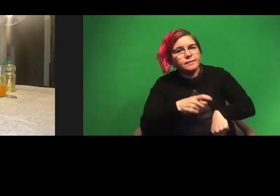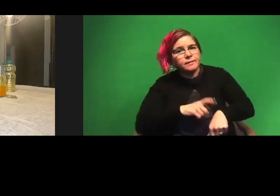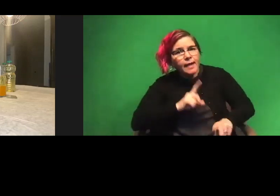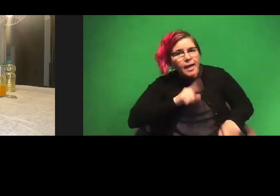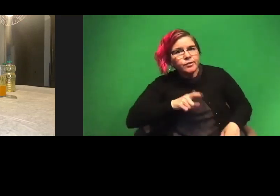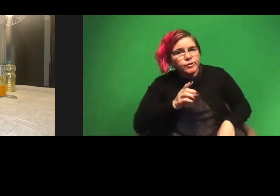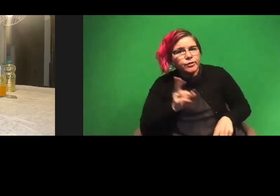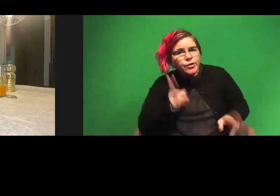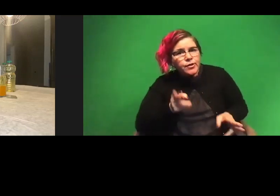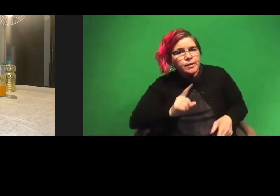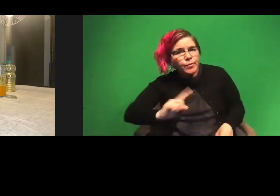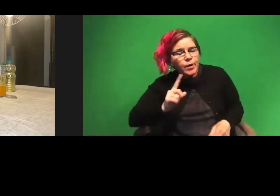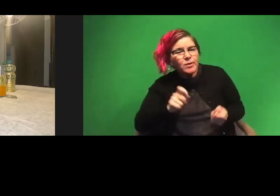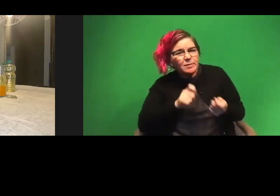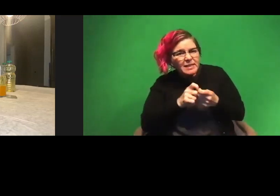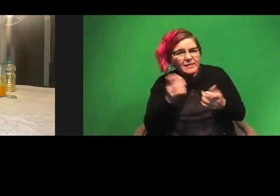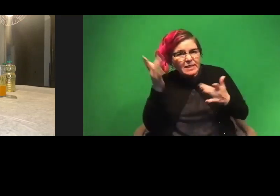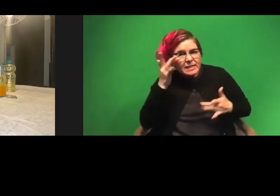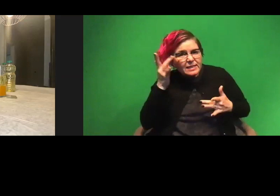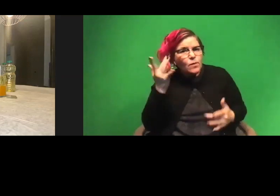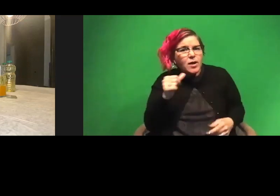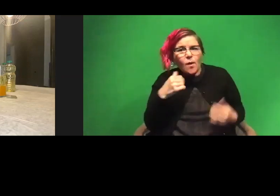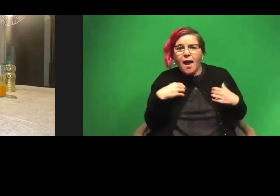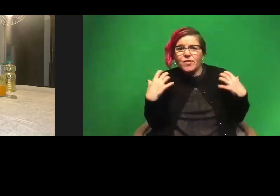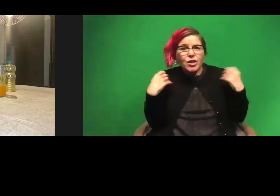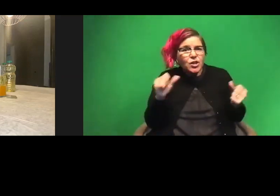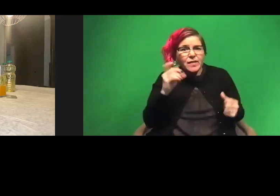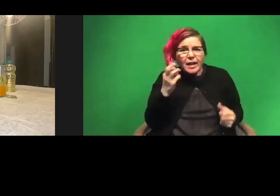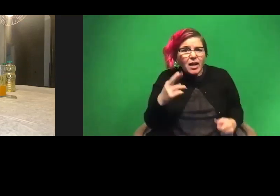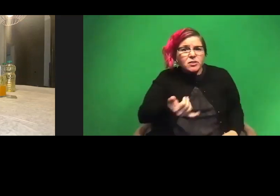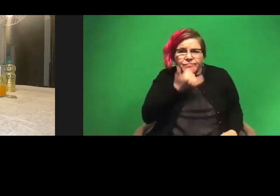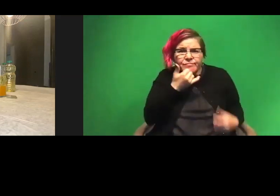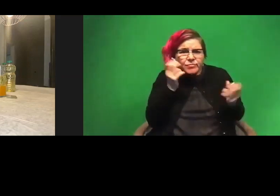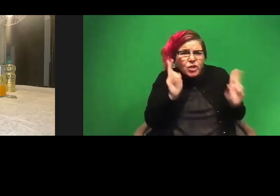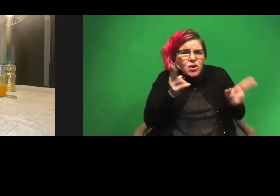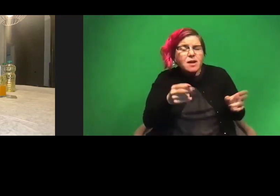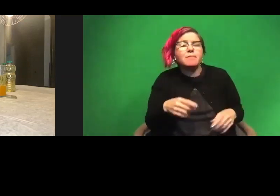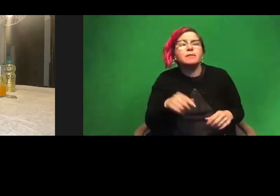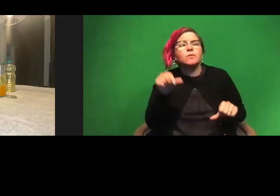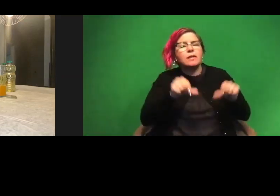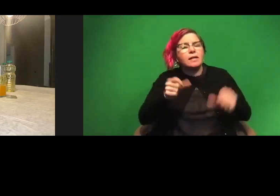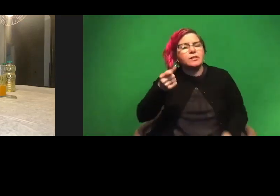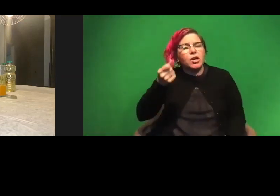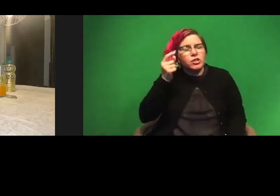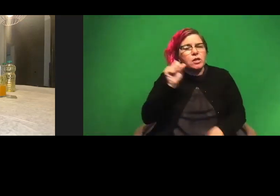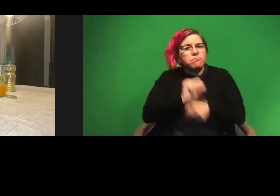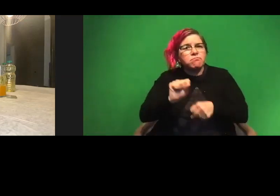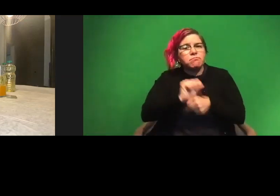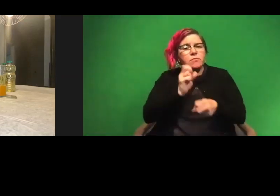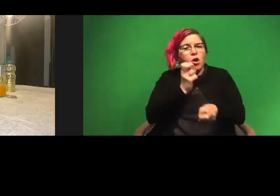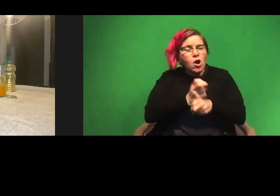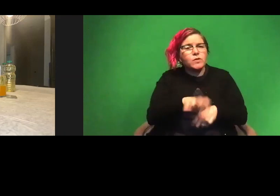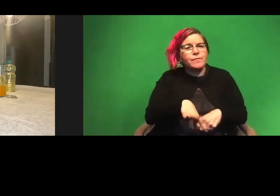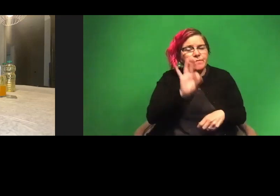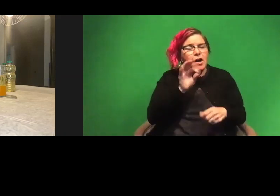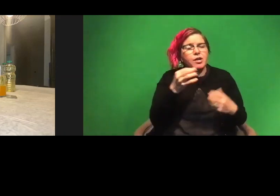when it comes to the specific disease? Why don't we have a cure to cancer? And scientists understand, and we're working hard to find these cures